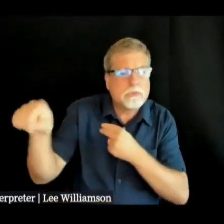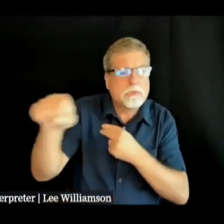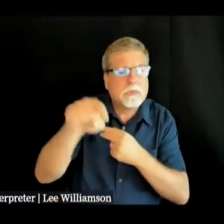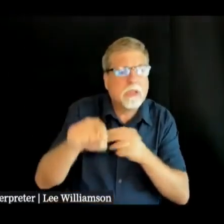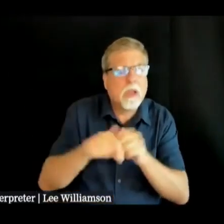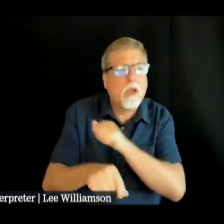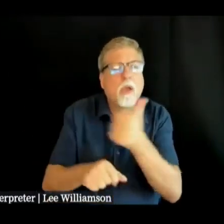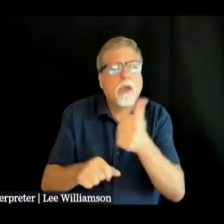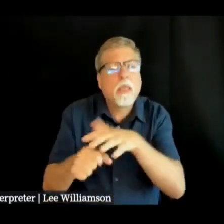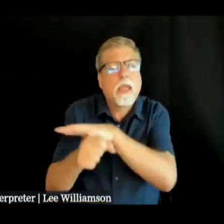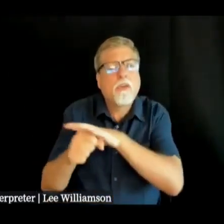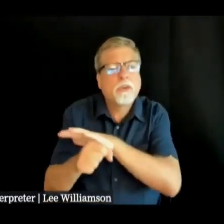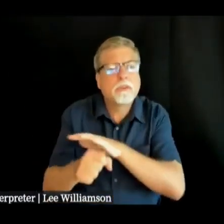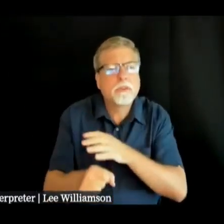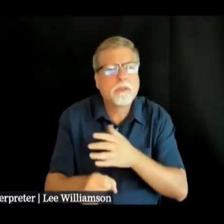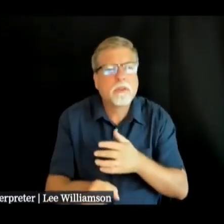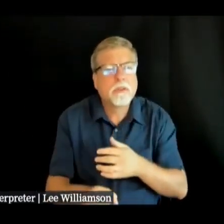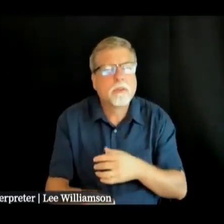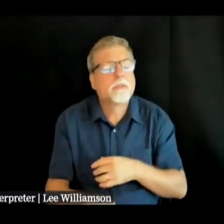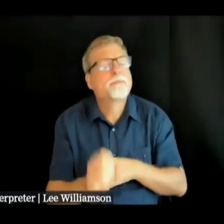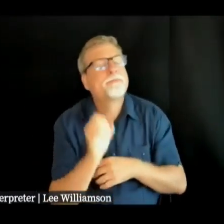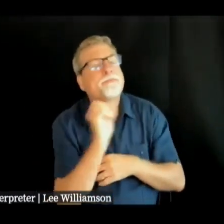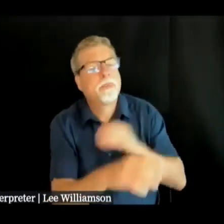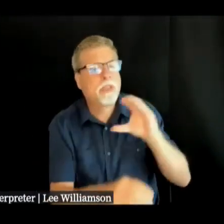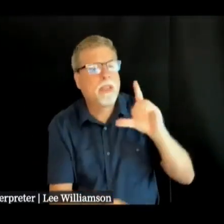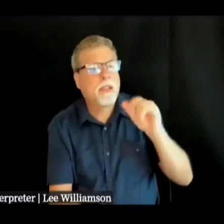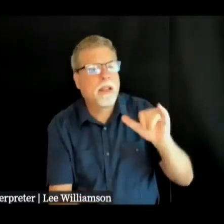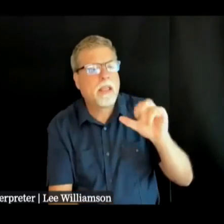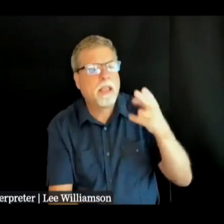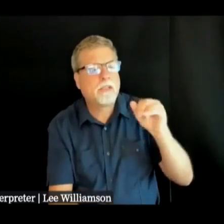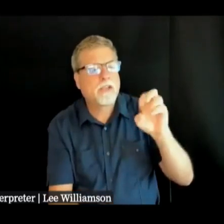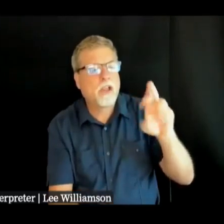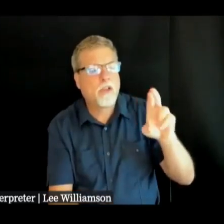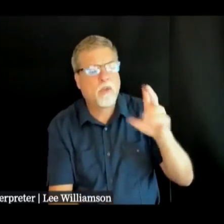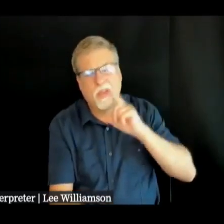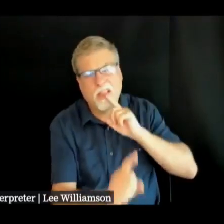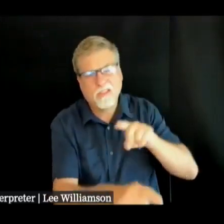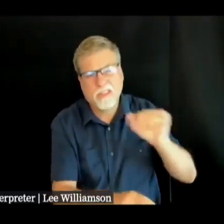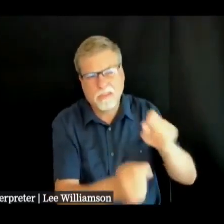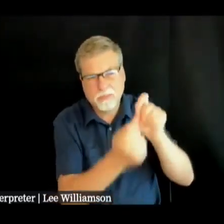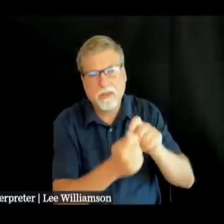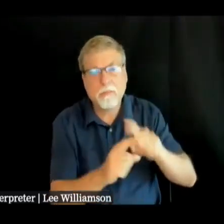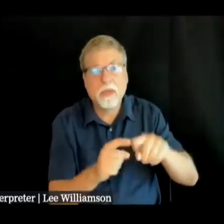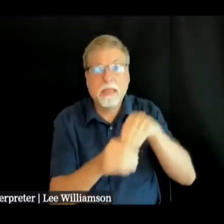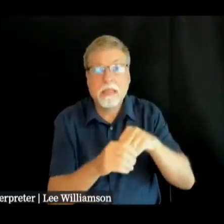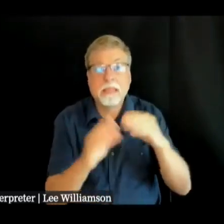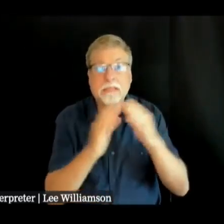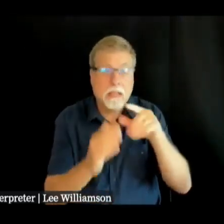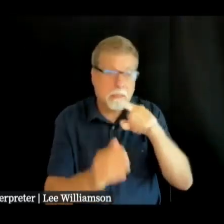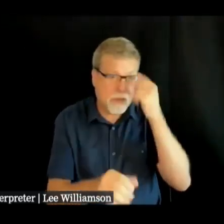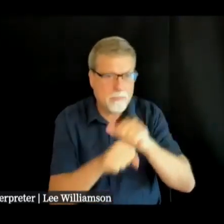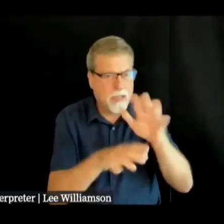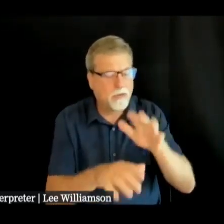area clay chandler is going to come help you out with that but yes if you are in that town of black mountain that is true